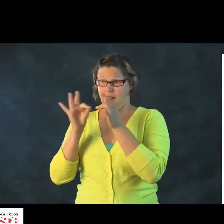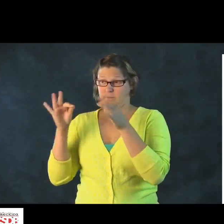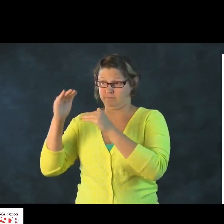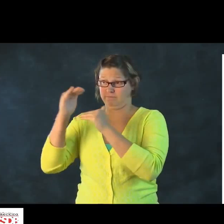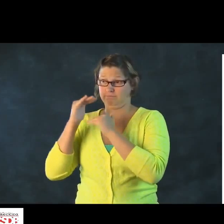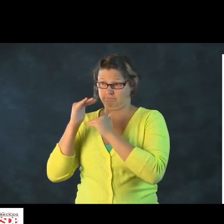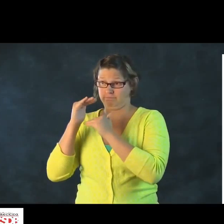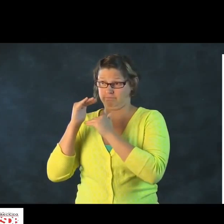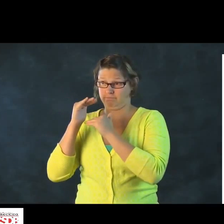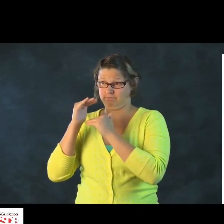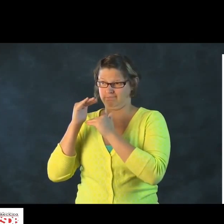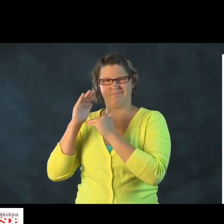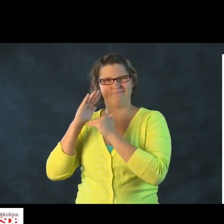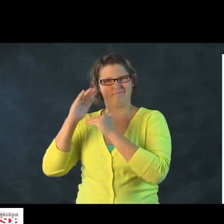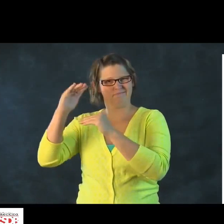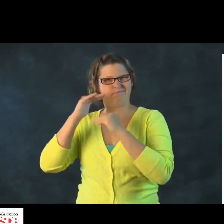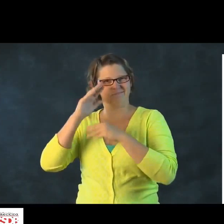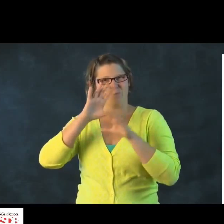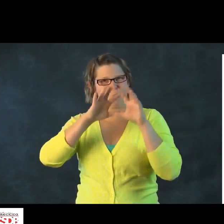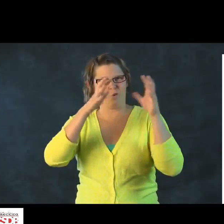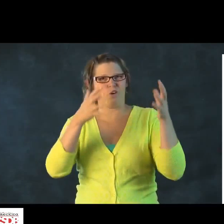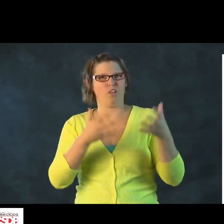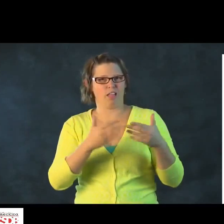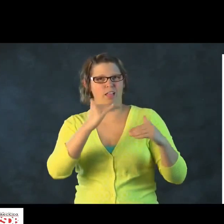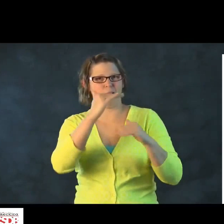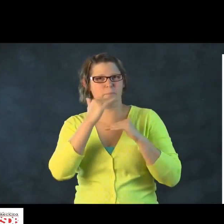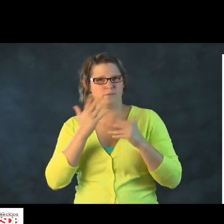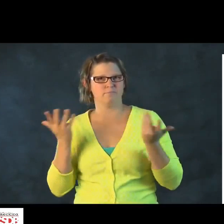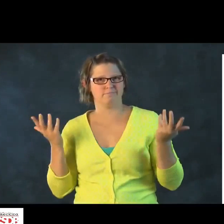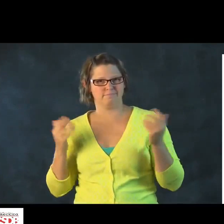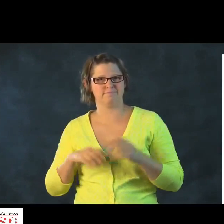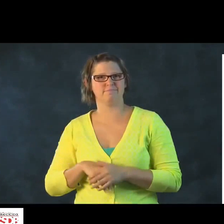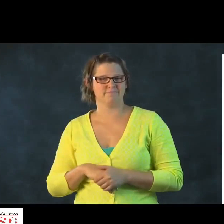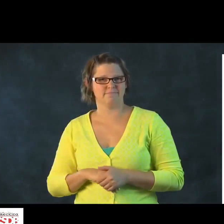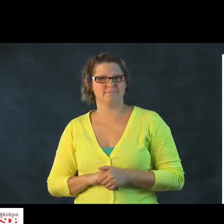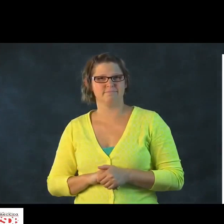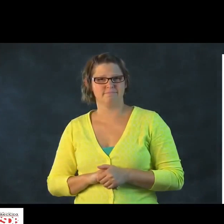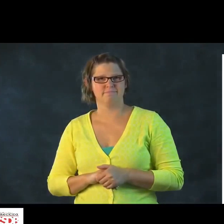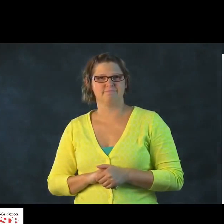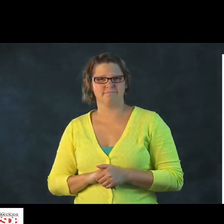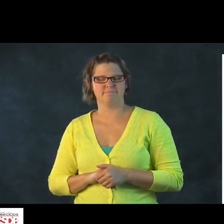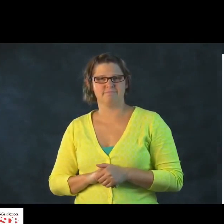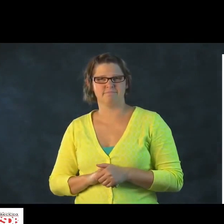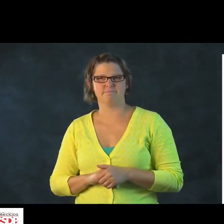The limits of language are the limits of my world.